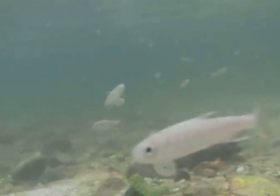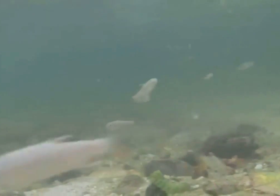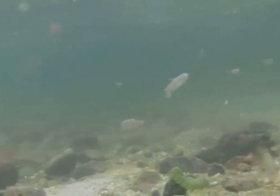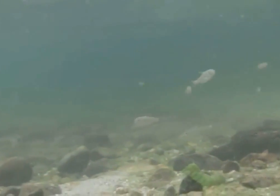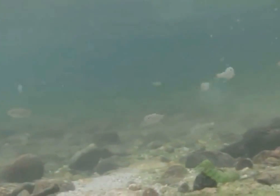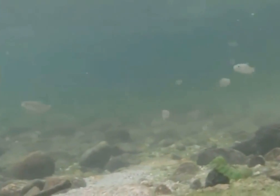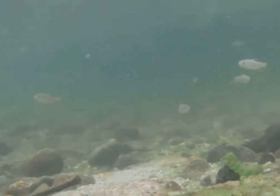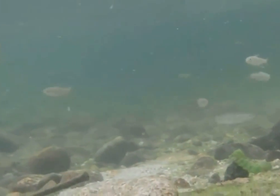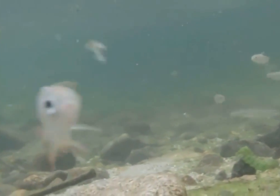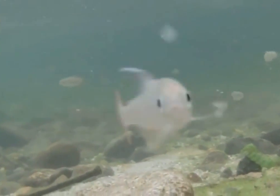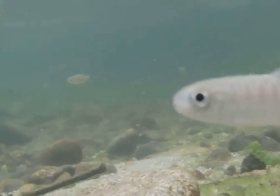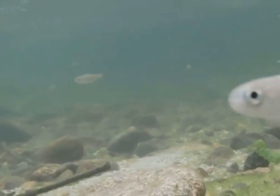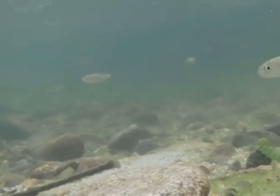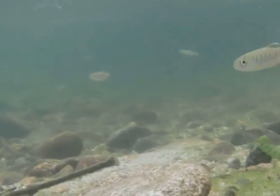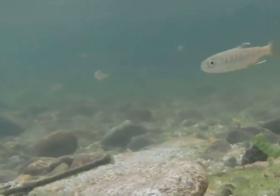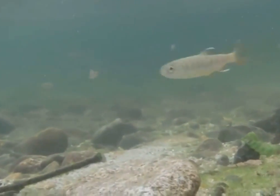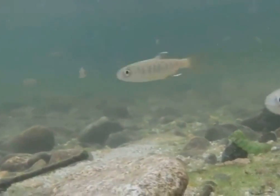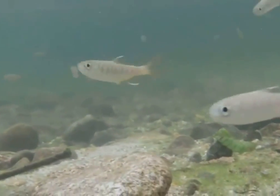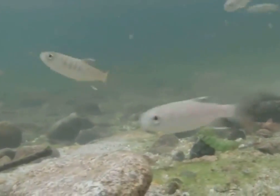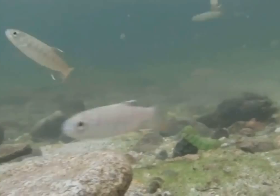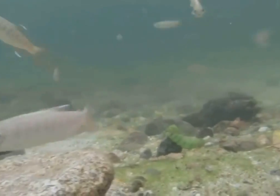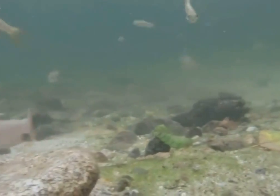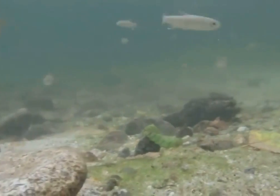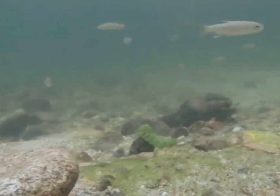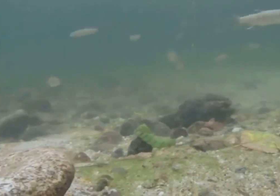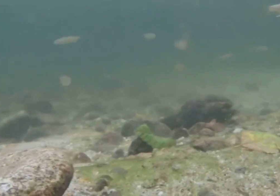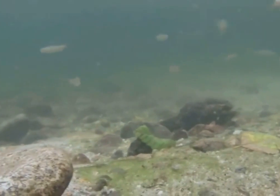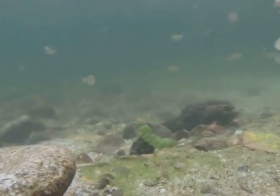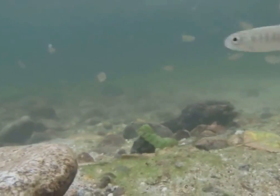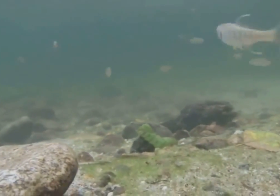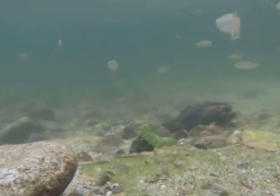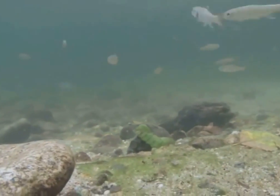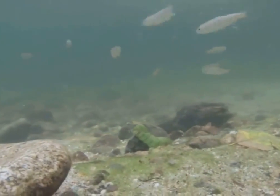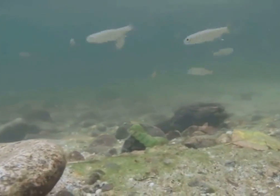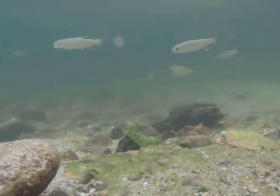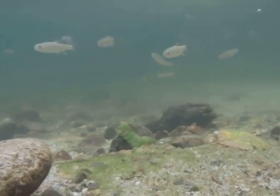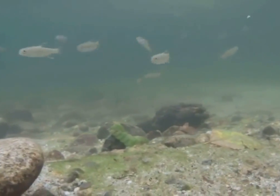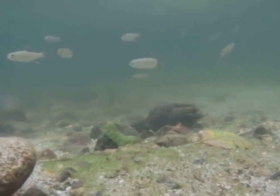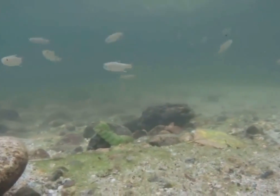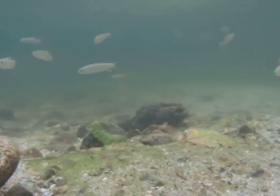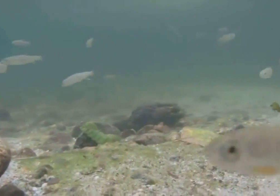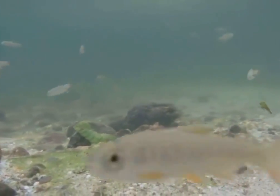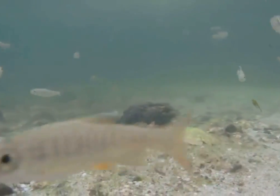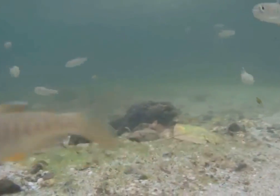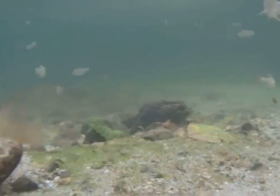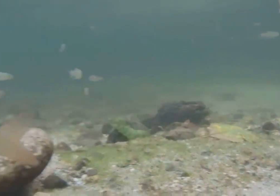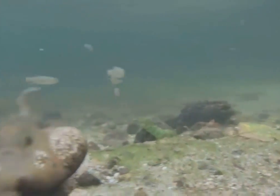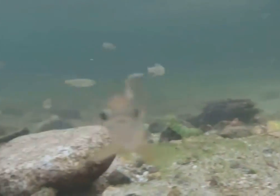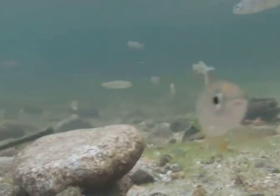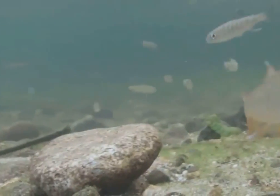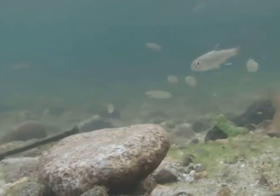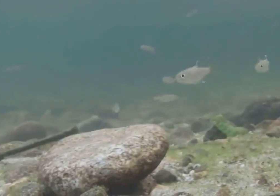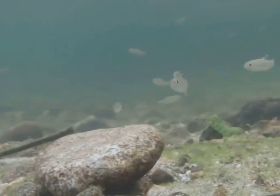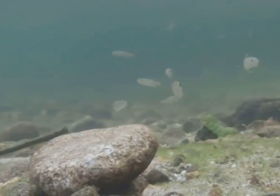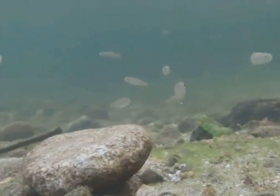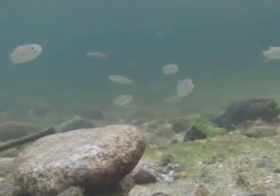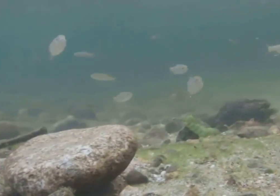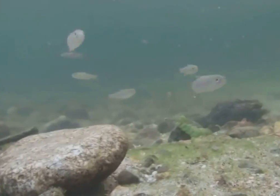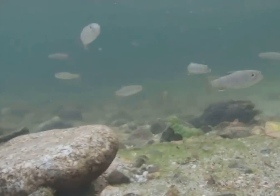from predators, and rightfully so, for they are still very small yet. Also, at this point, you may